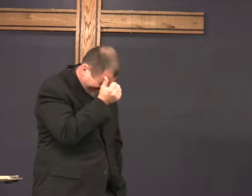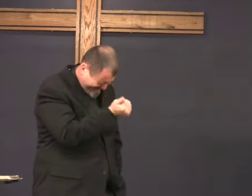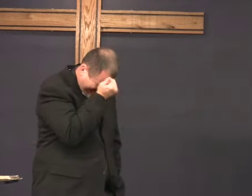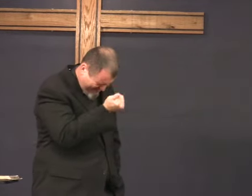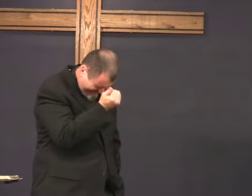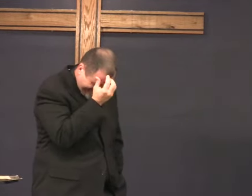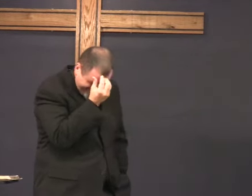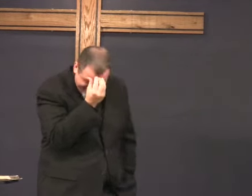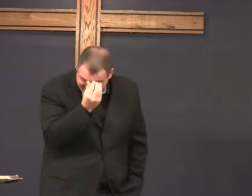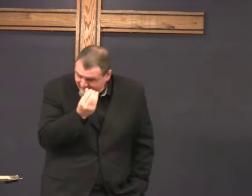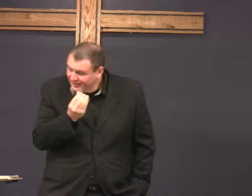dumb.